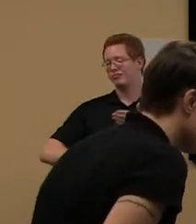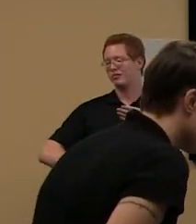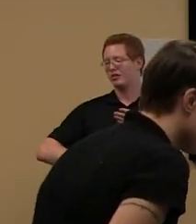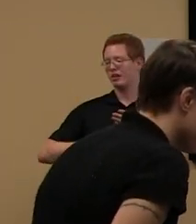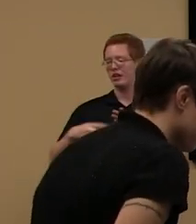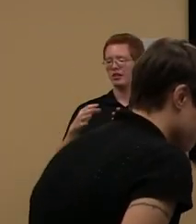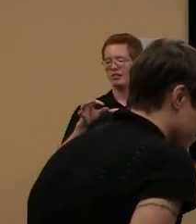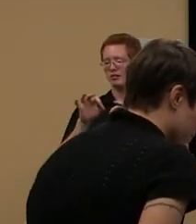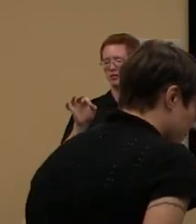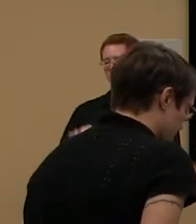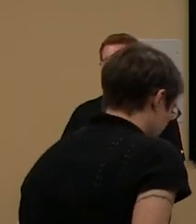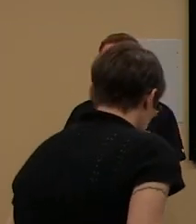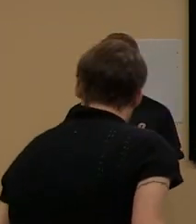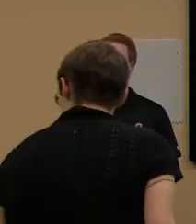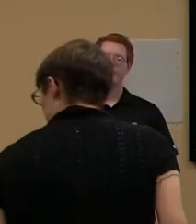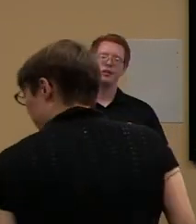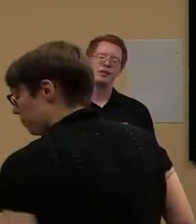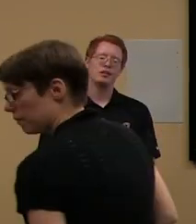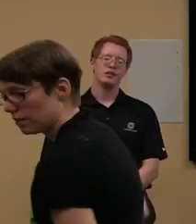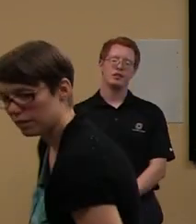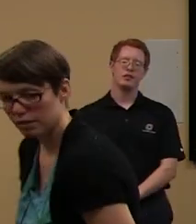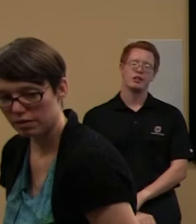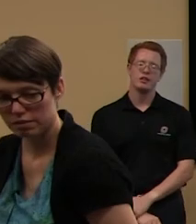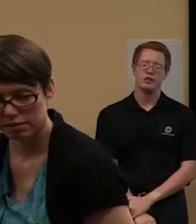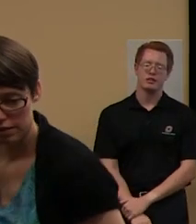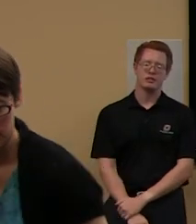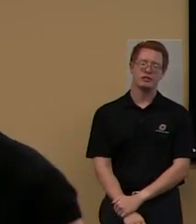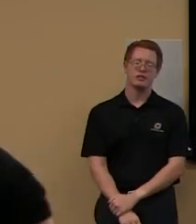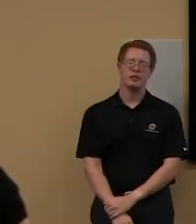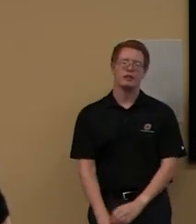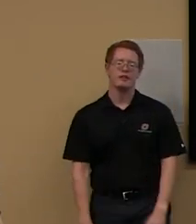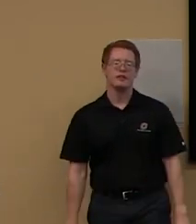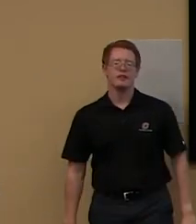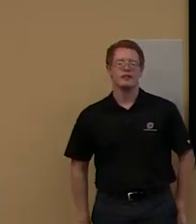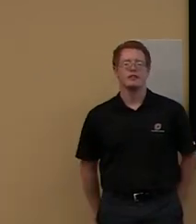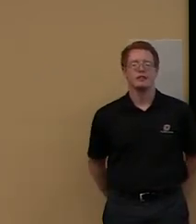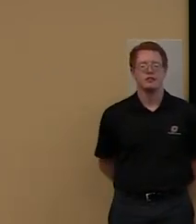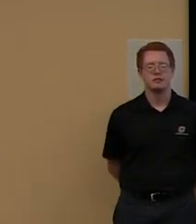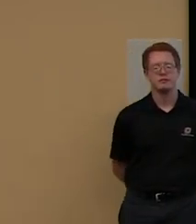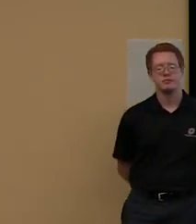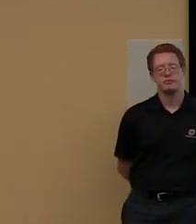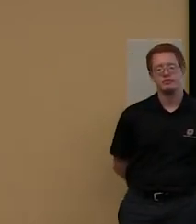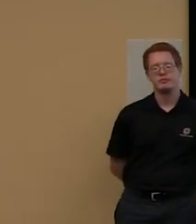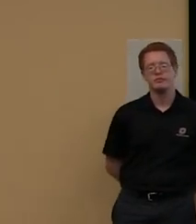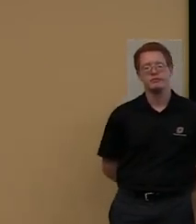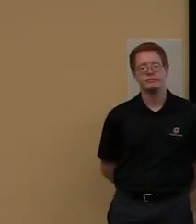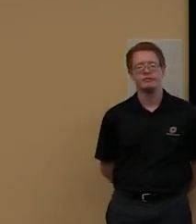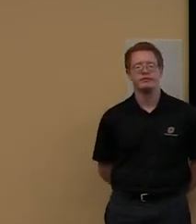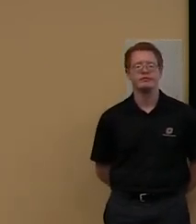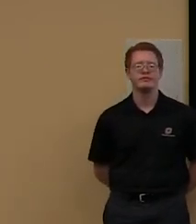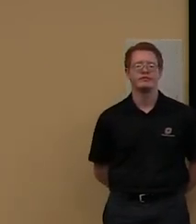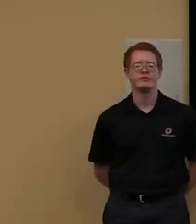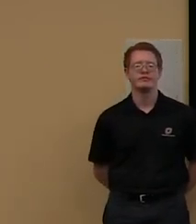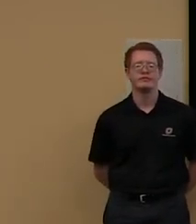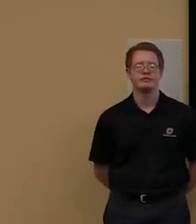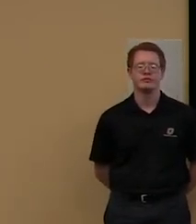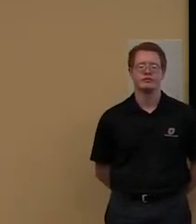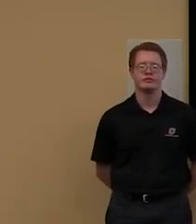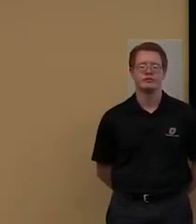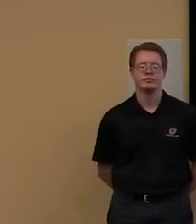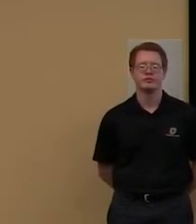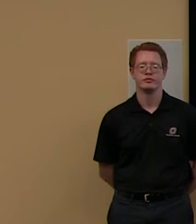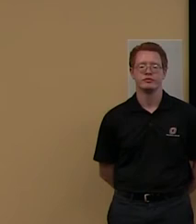and do you have okay fantastic okay all right